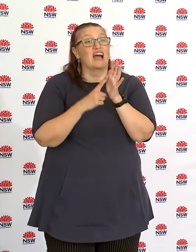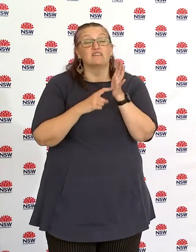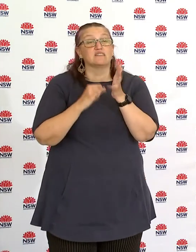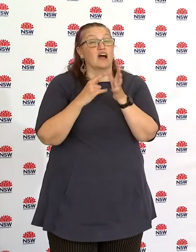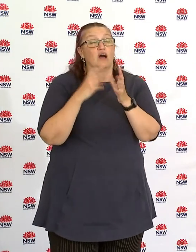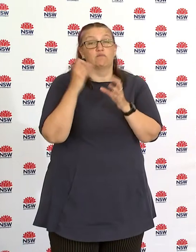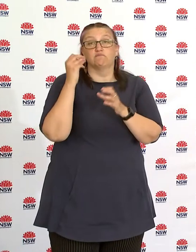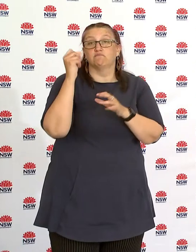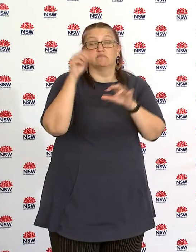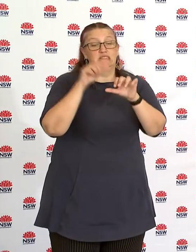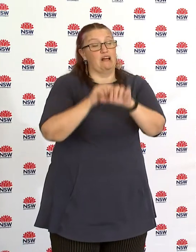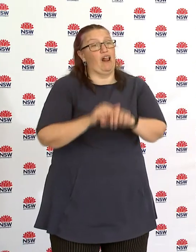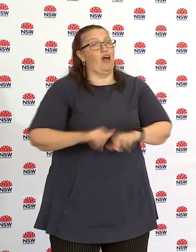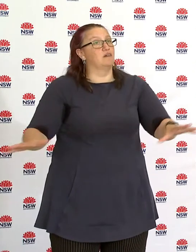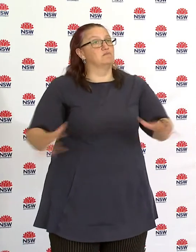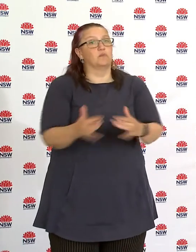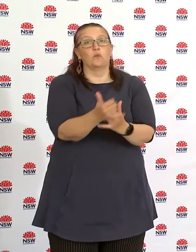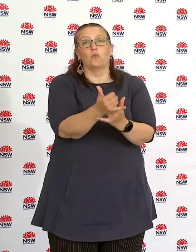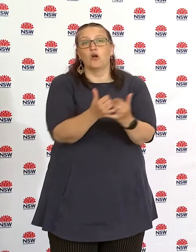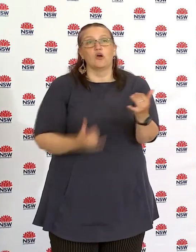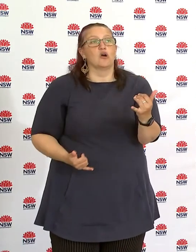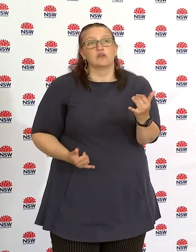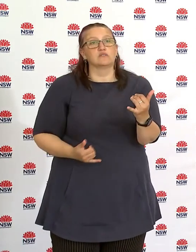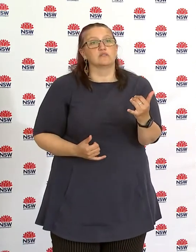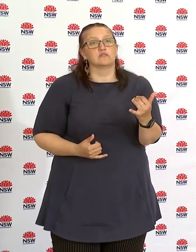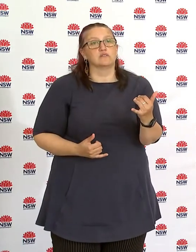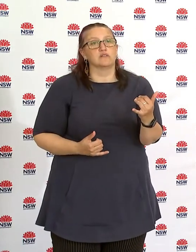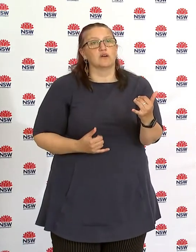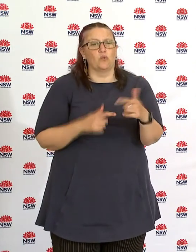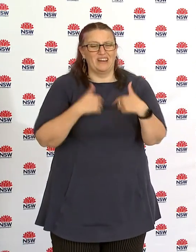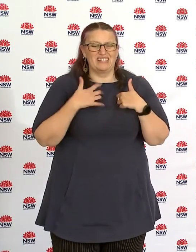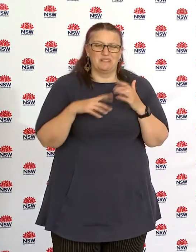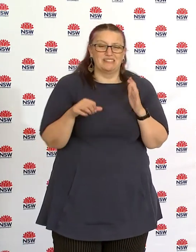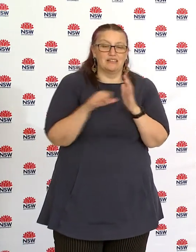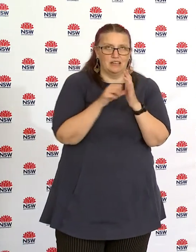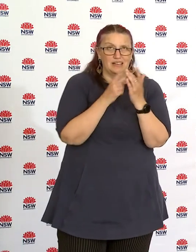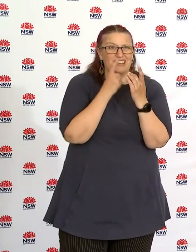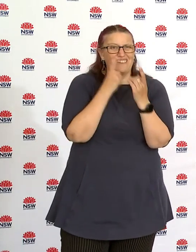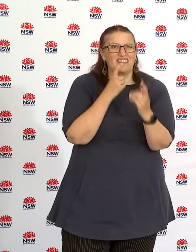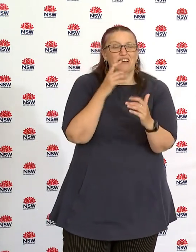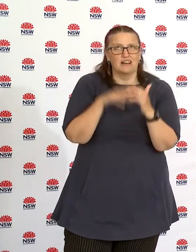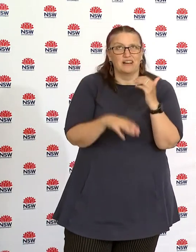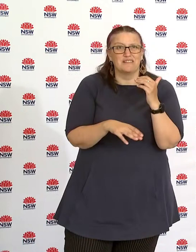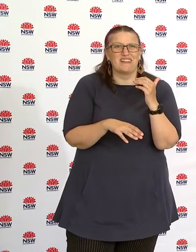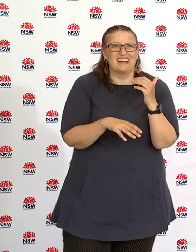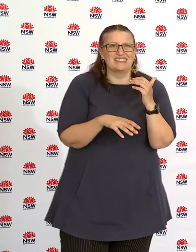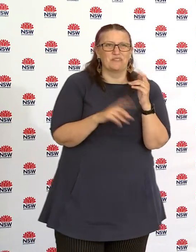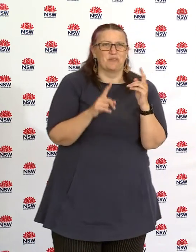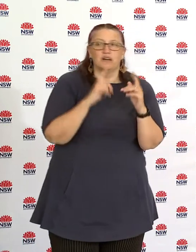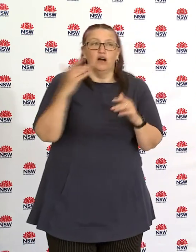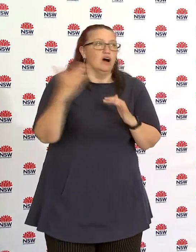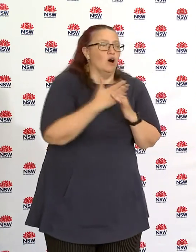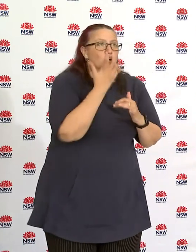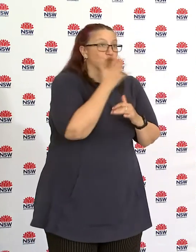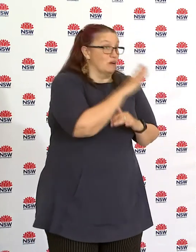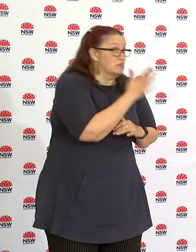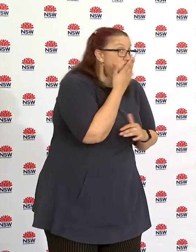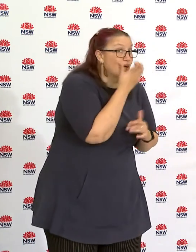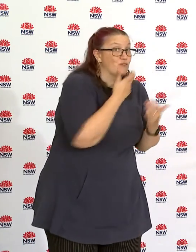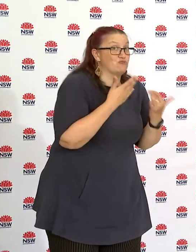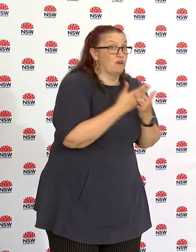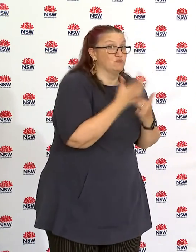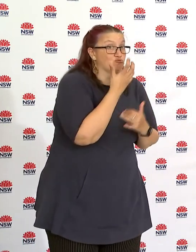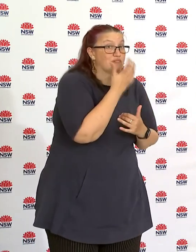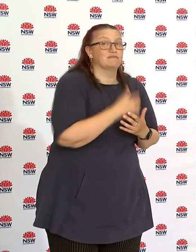firm about the the public health orders that are in place yeah no that's fine um i apologize